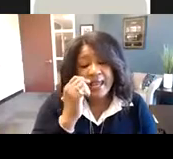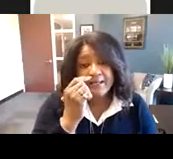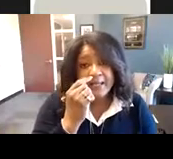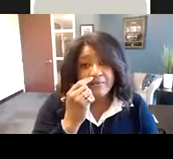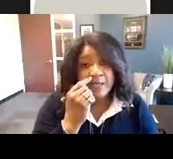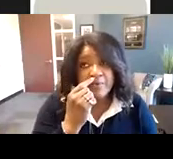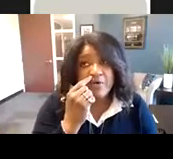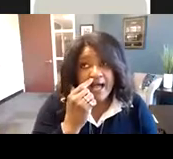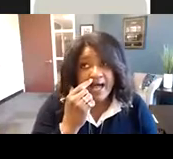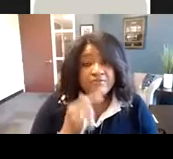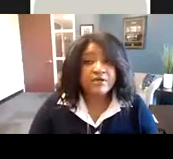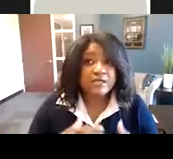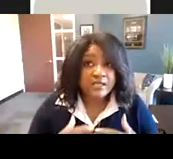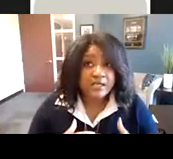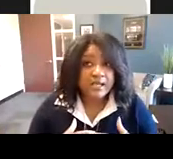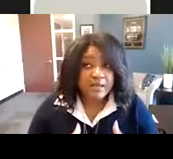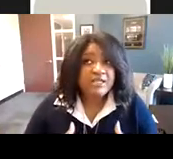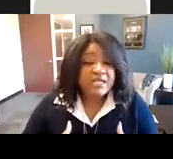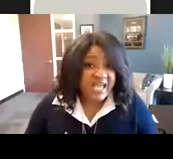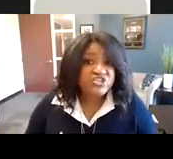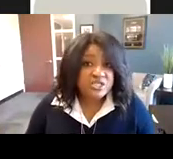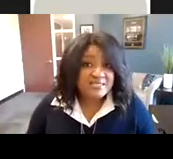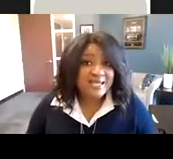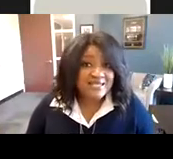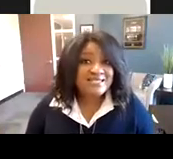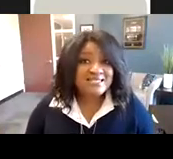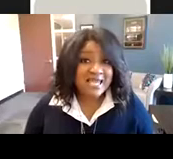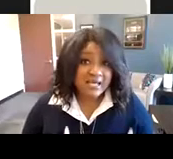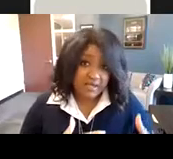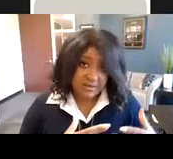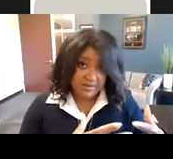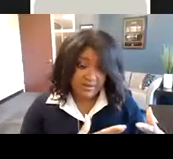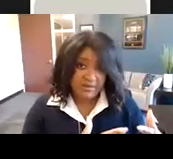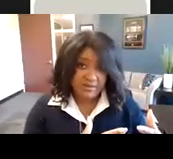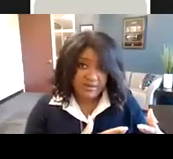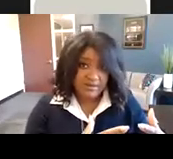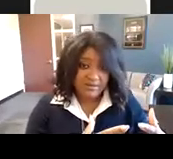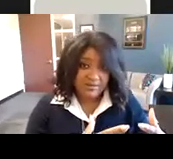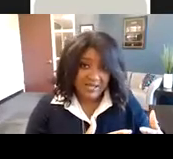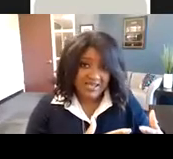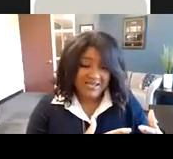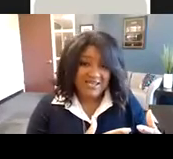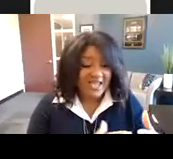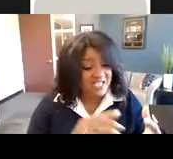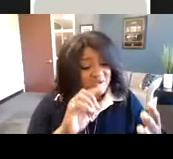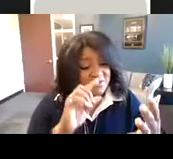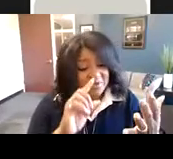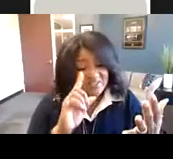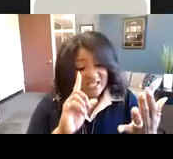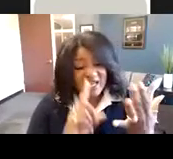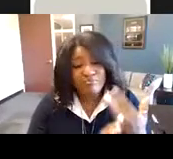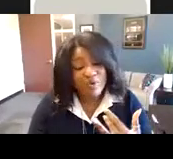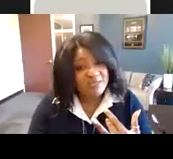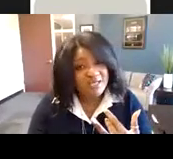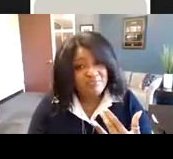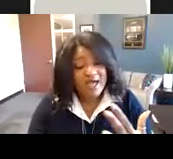And it will have implications in the data, right? As we're